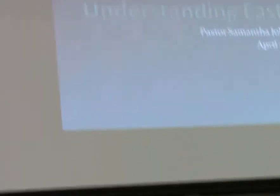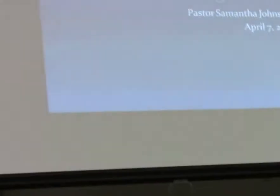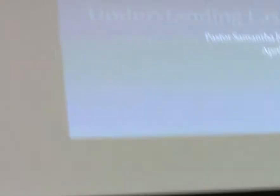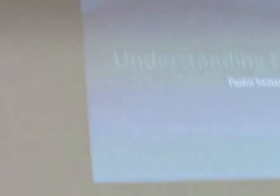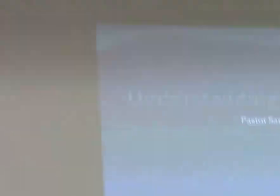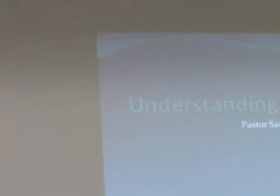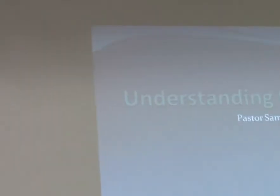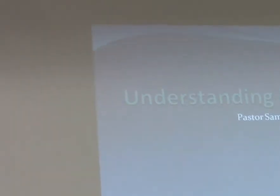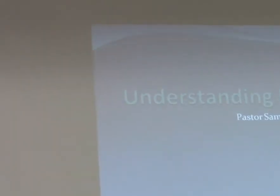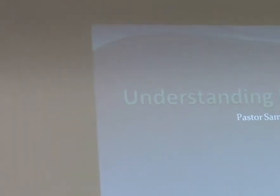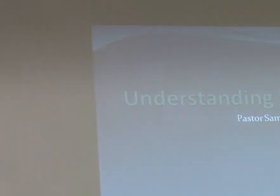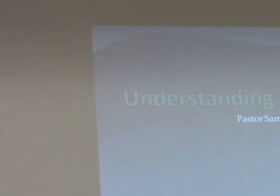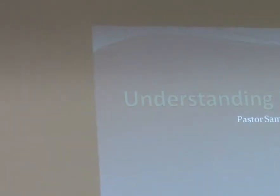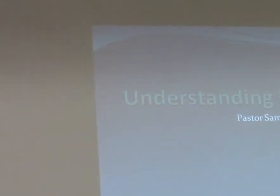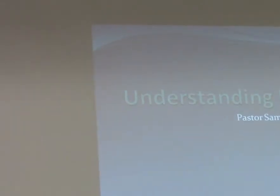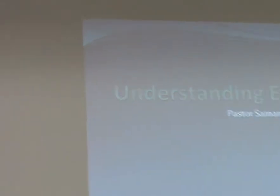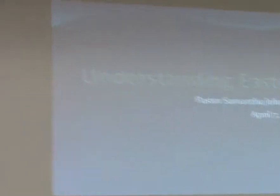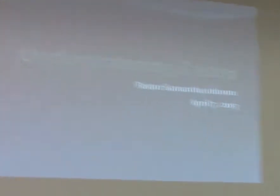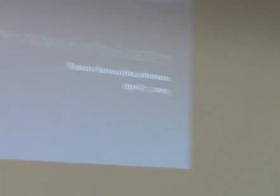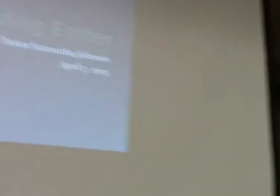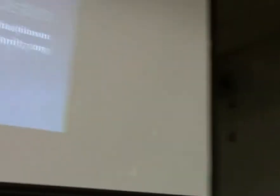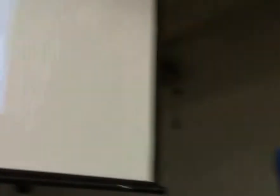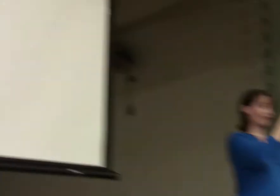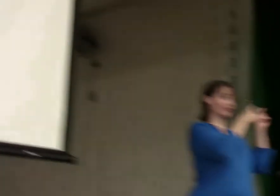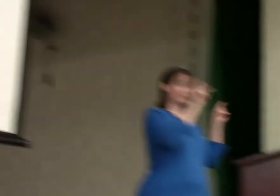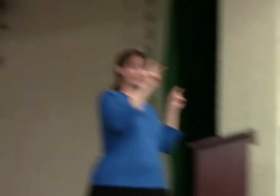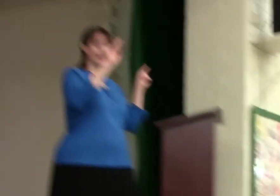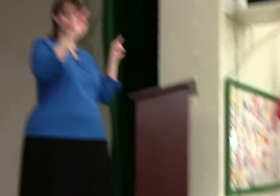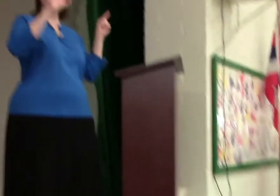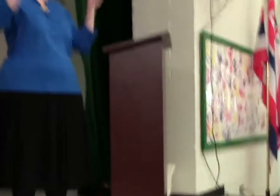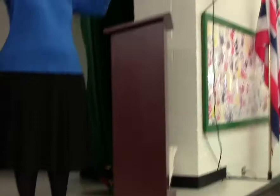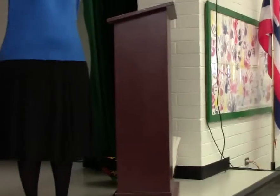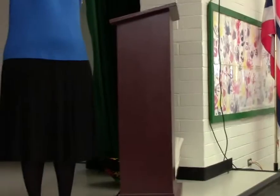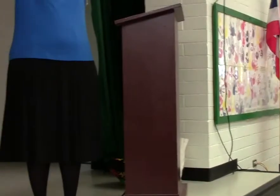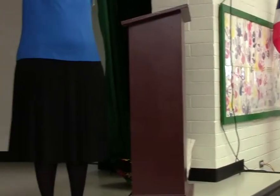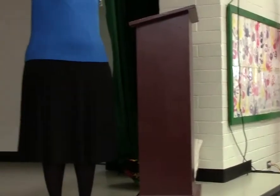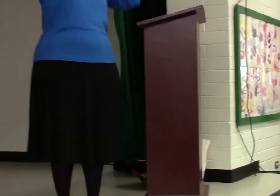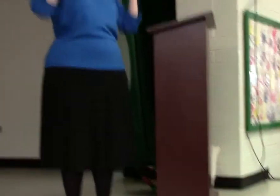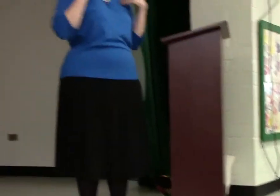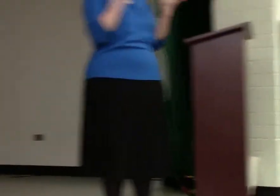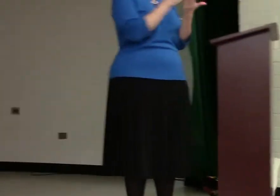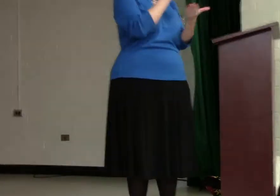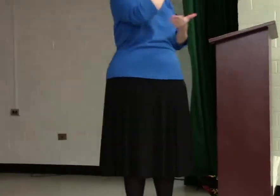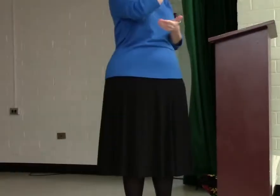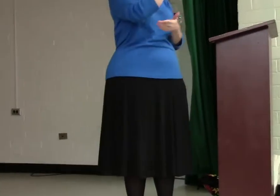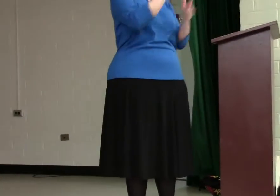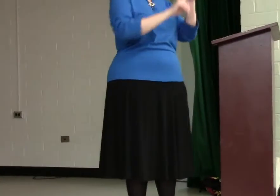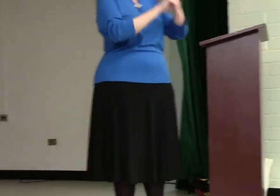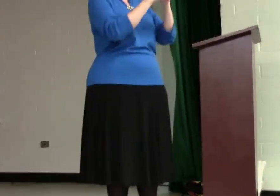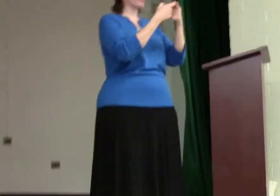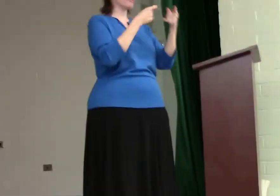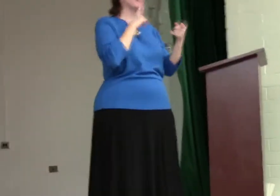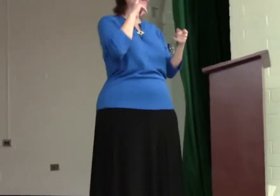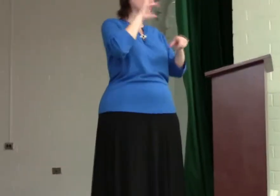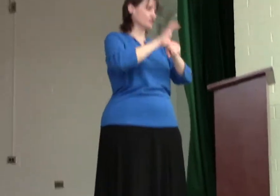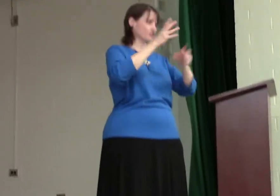How many of you enjoyed last week Easter? Easter over at KBC? We had almost 20 show up just from the deaf church.